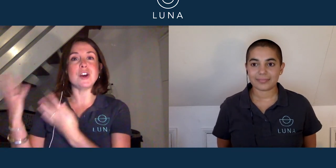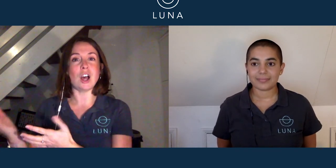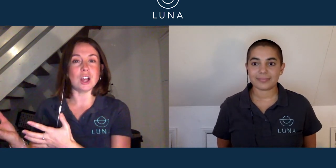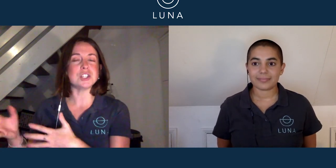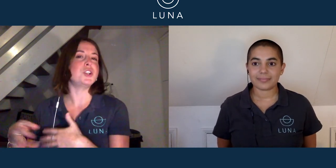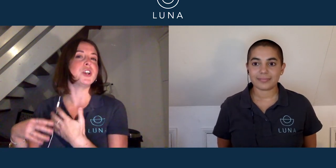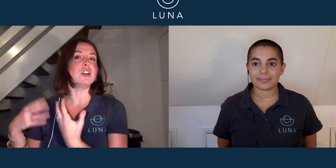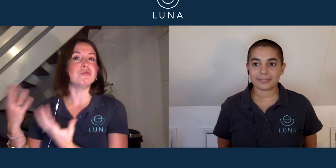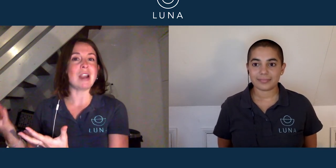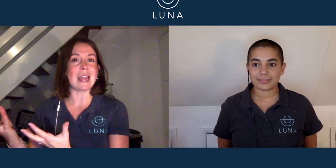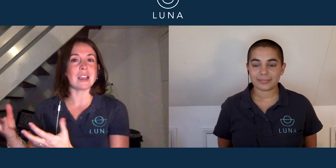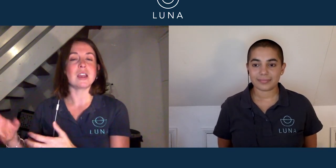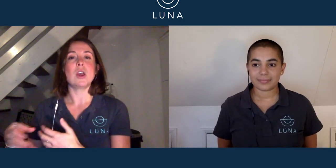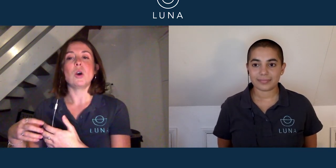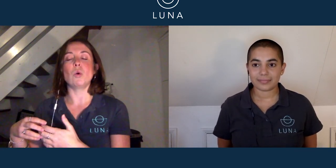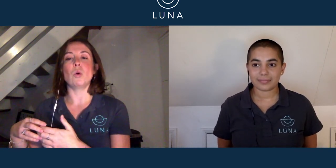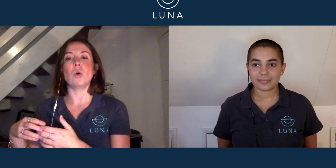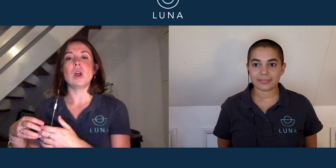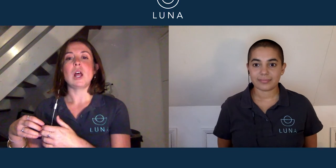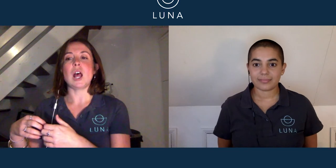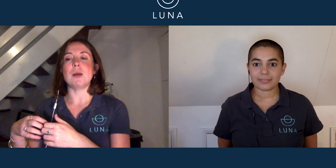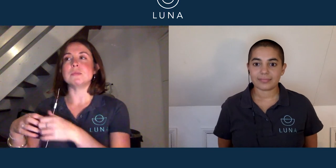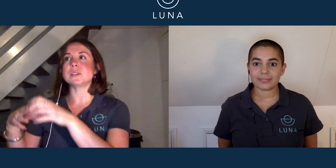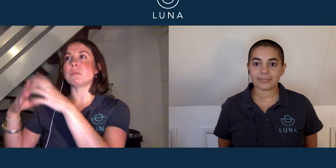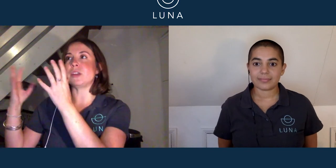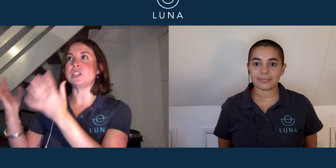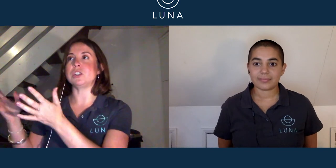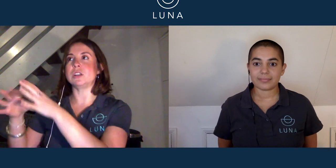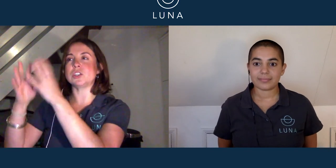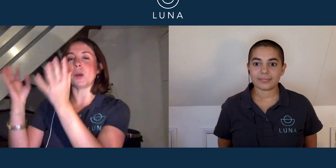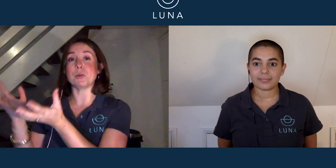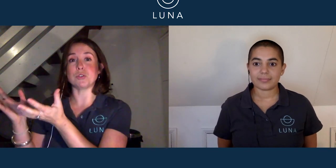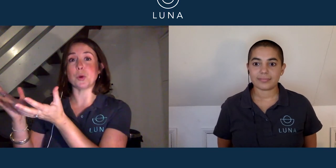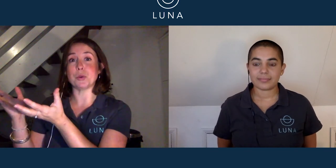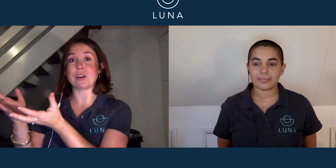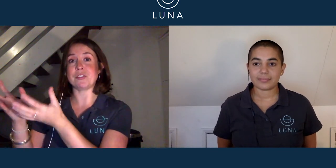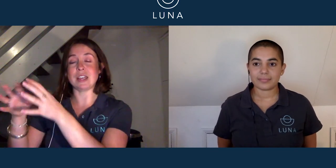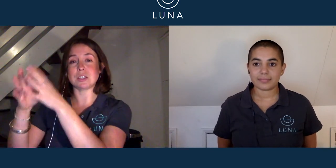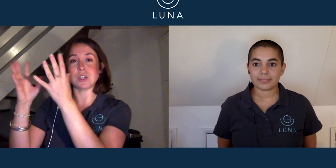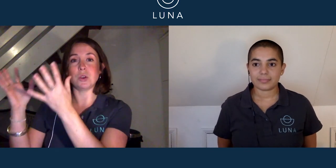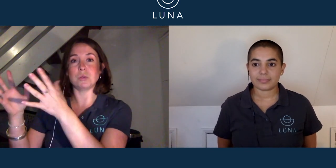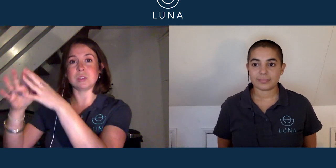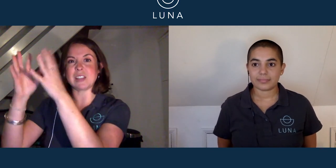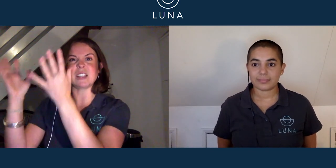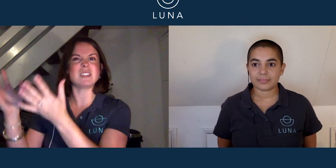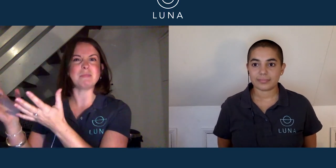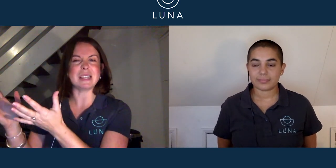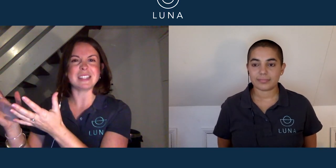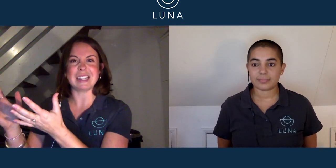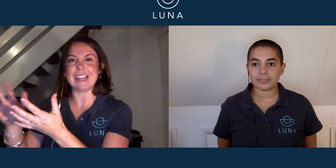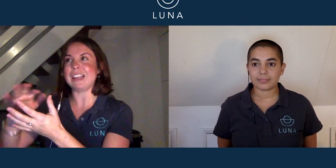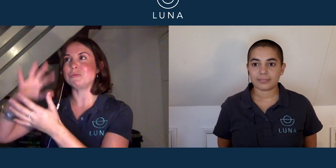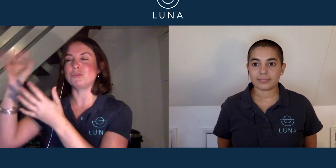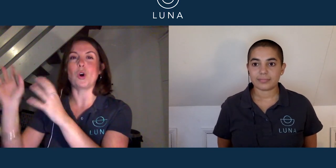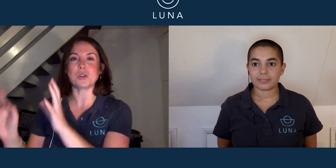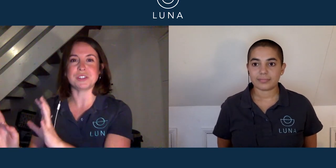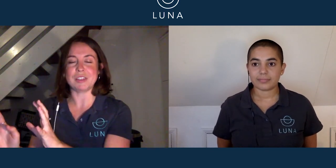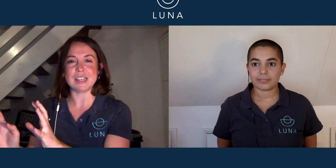to look at a wreck or something topographic. So that's basically rocks and things